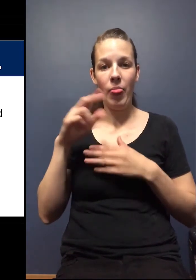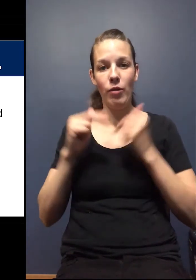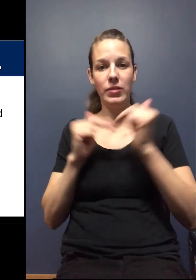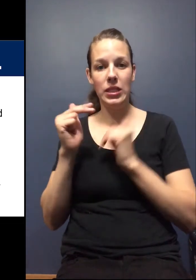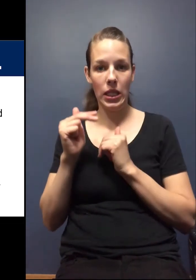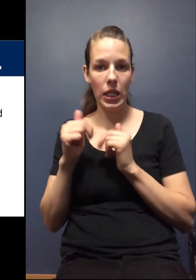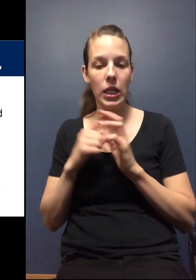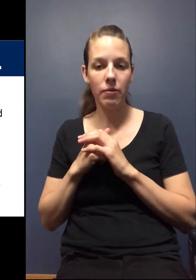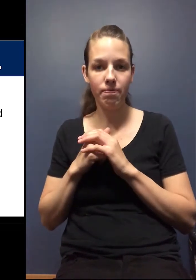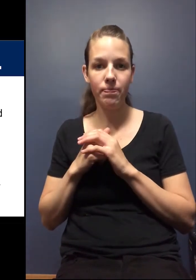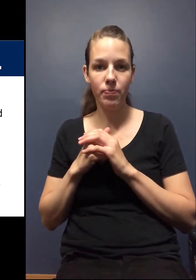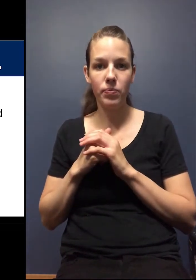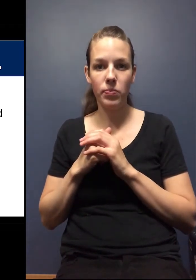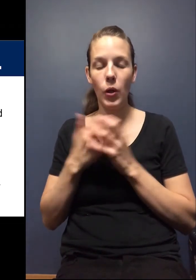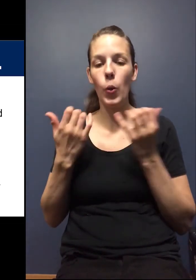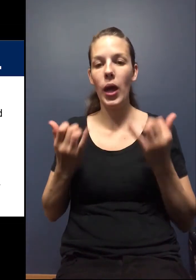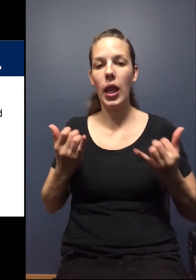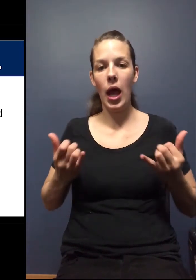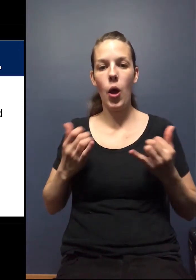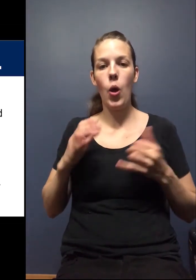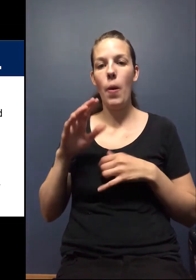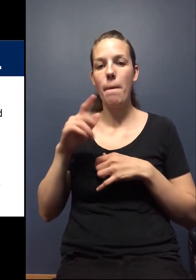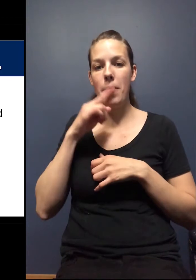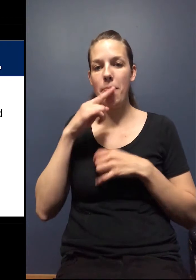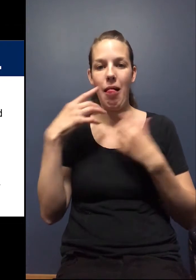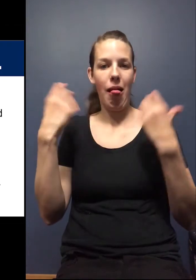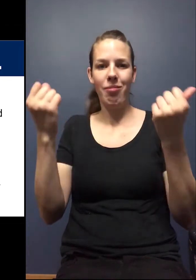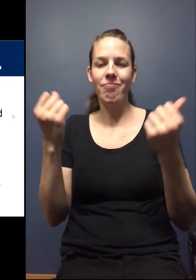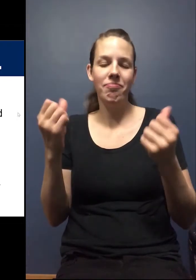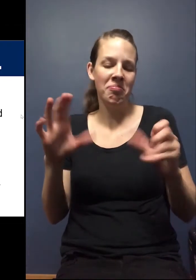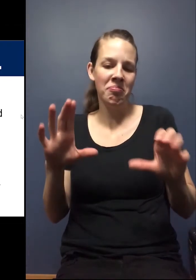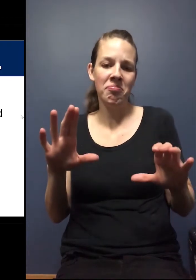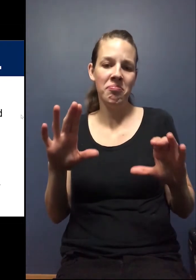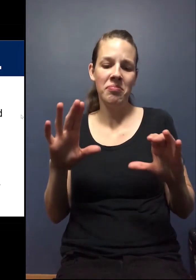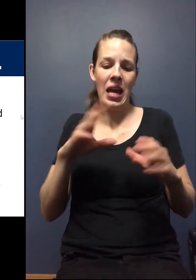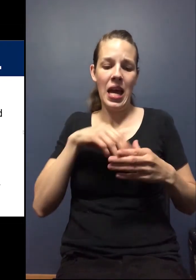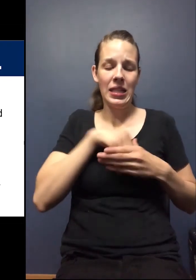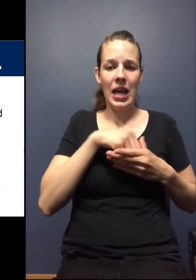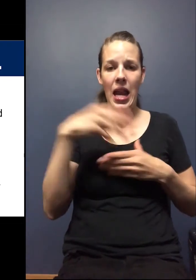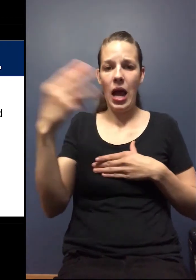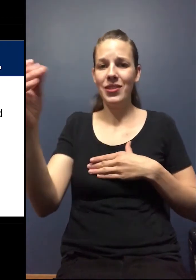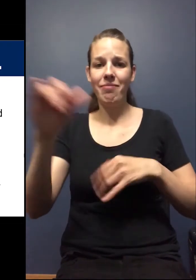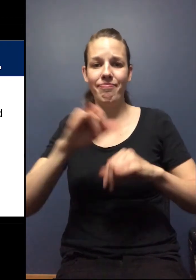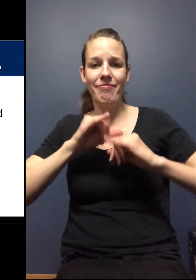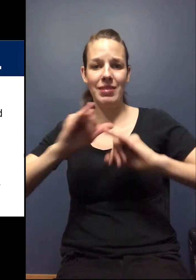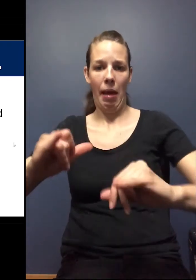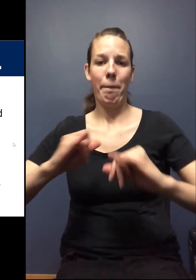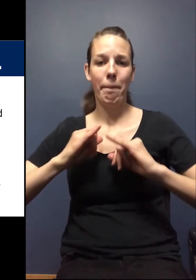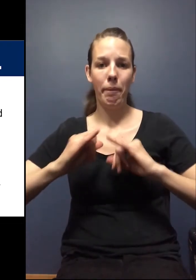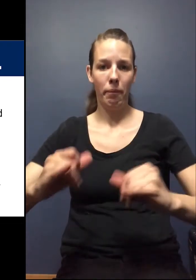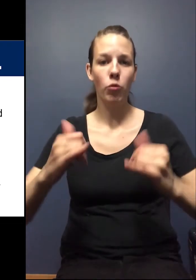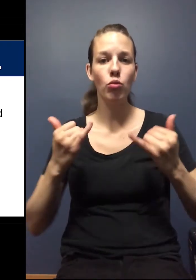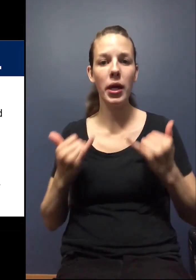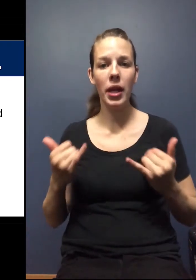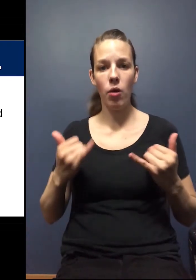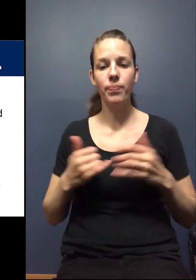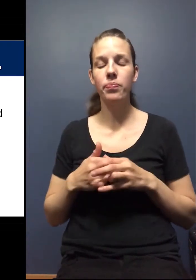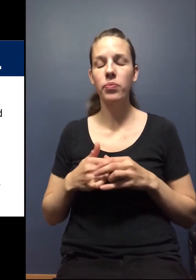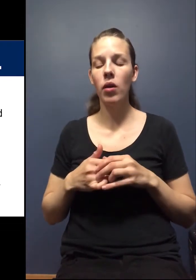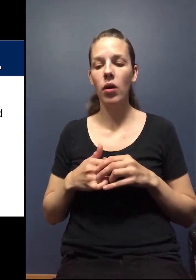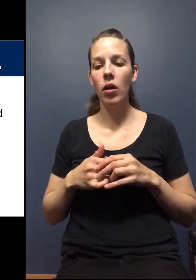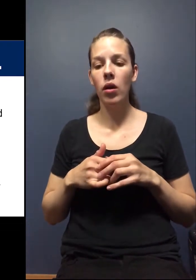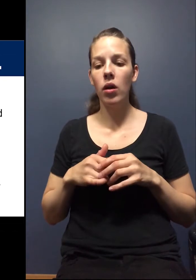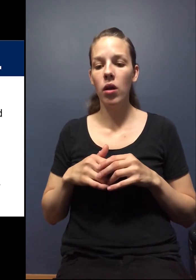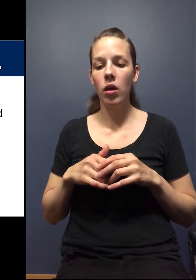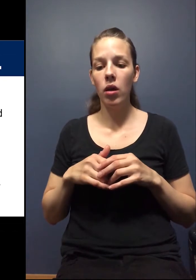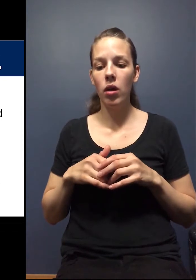facility. So as of right now, public health does, does not, um, distinguish between an inside and outside, um, event.